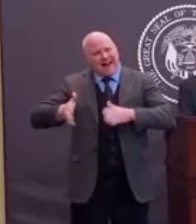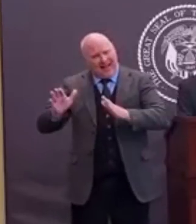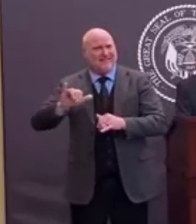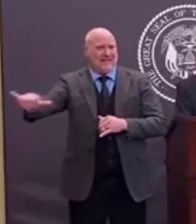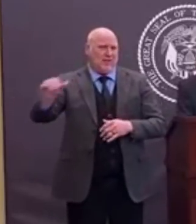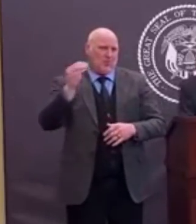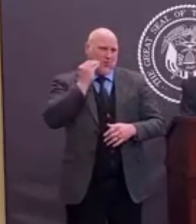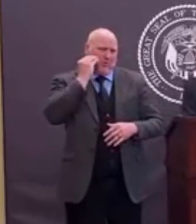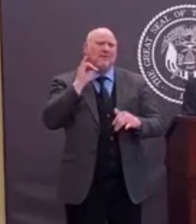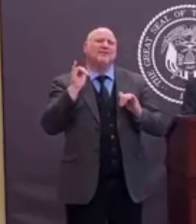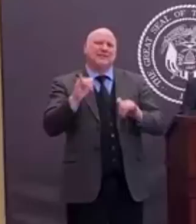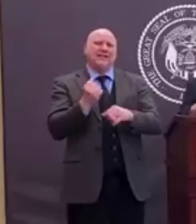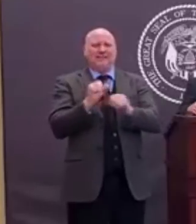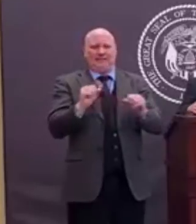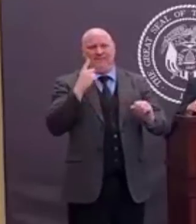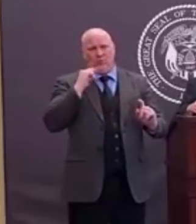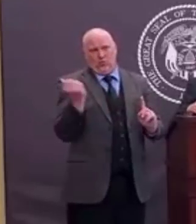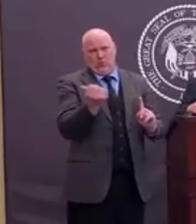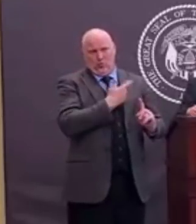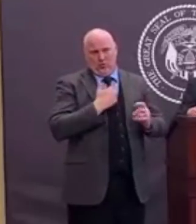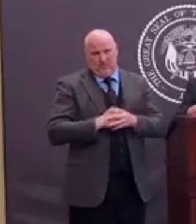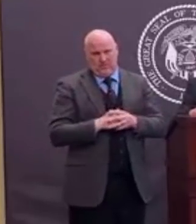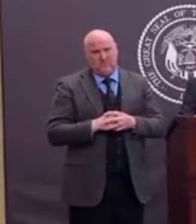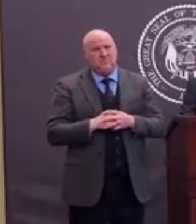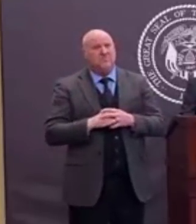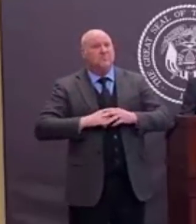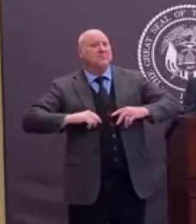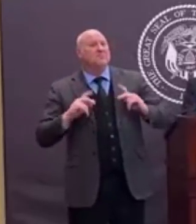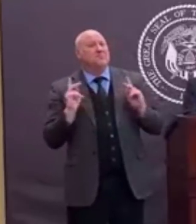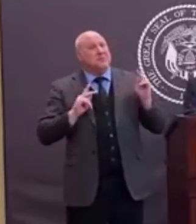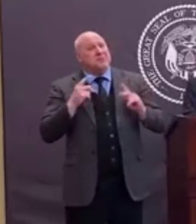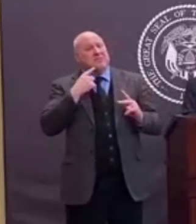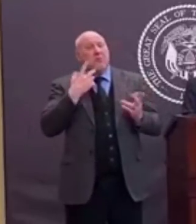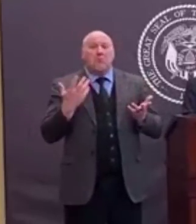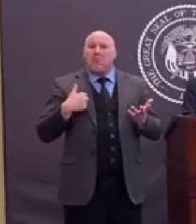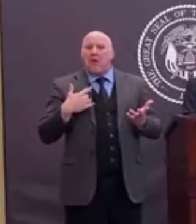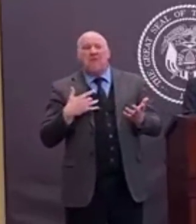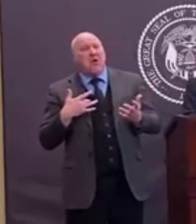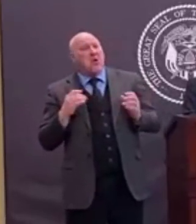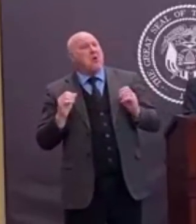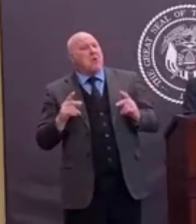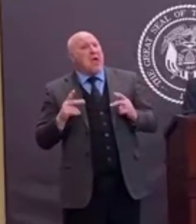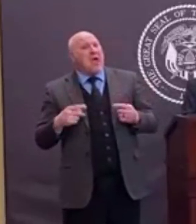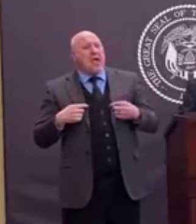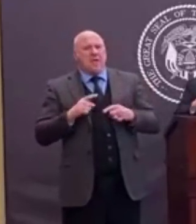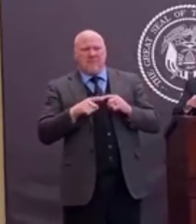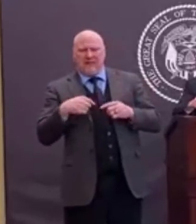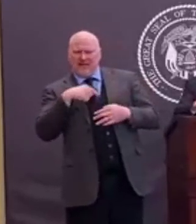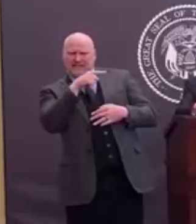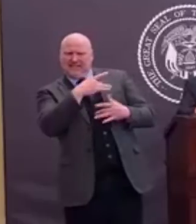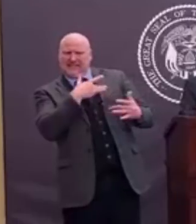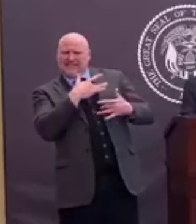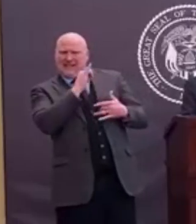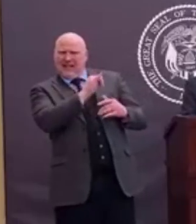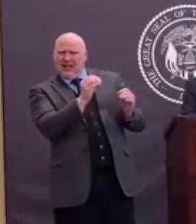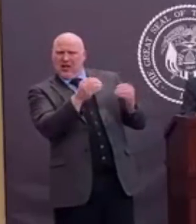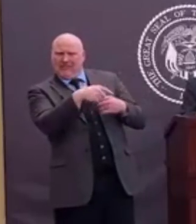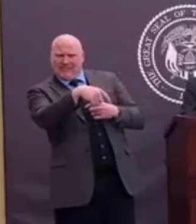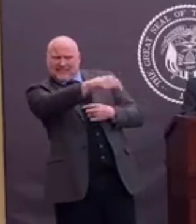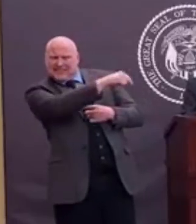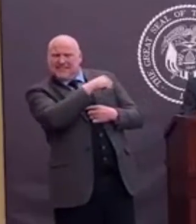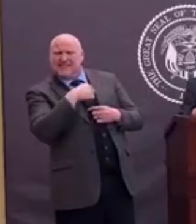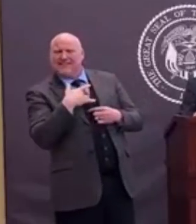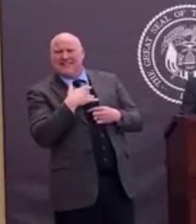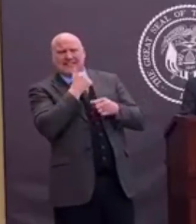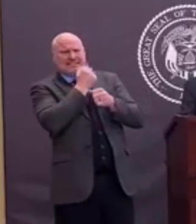I've had calls from people that say, feel good in the work I'm doing, but I don't feel good at the office. When I'm outside doing the work I'm required to do,